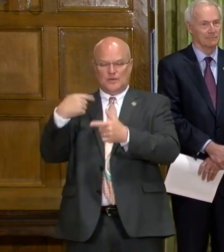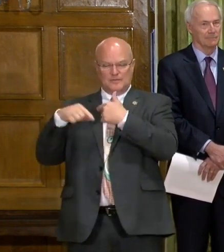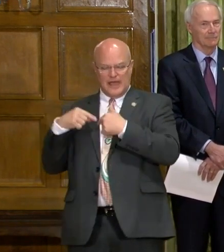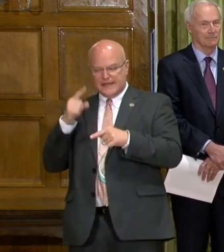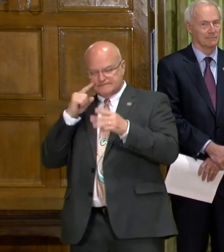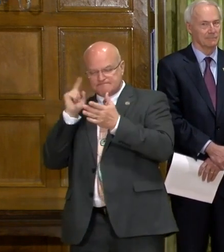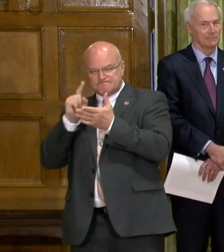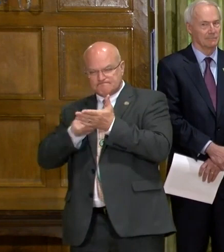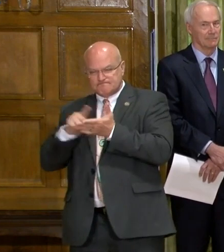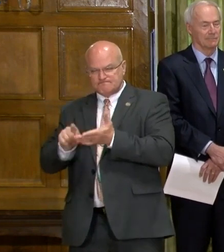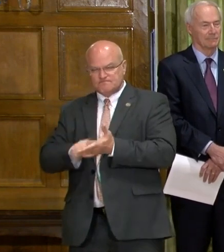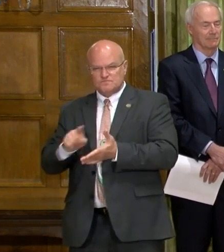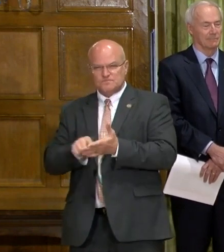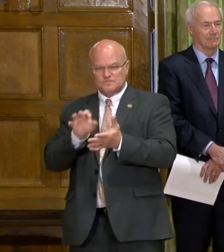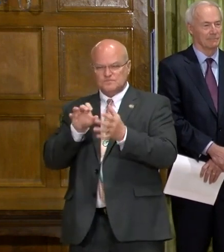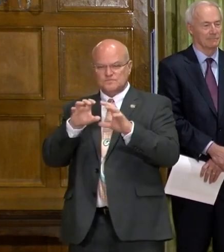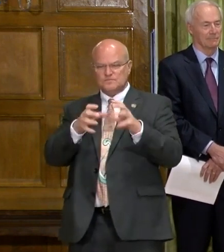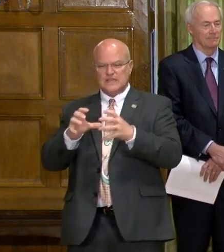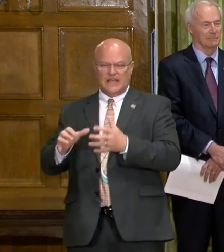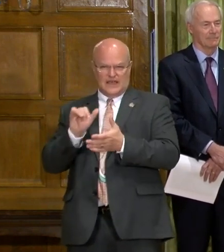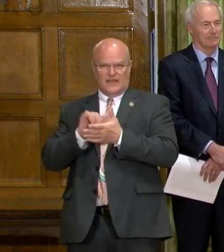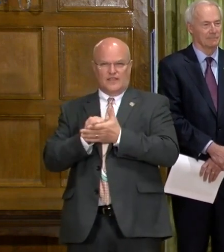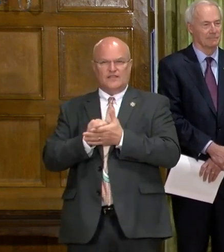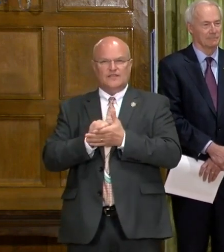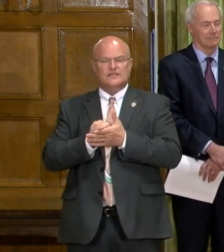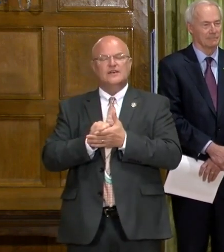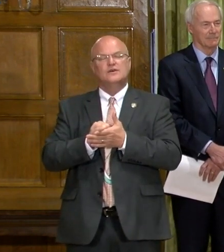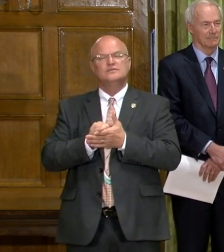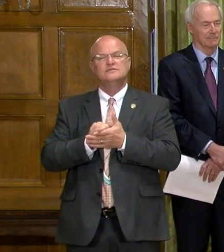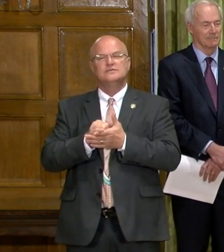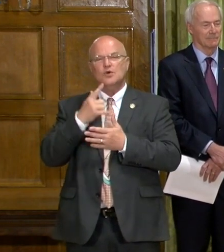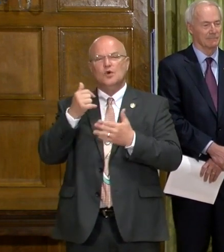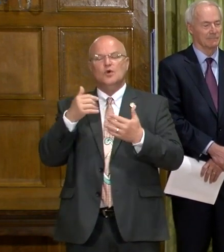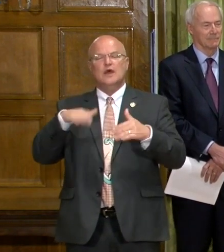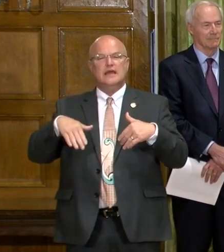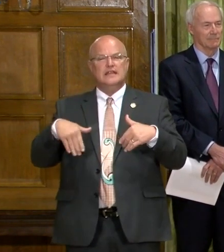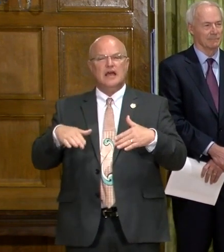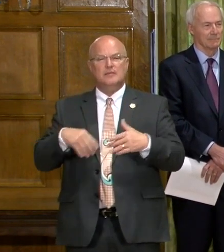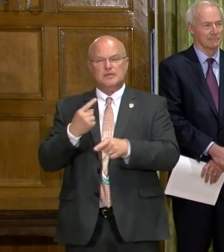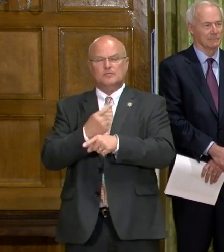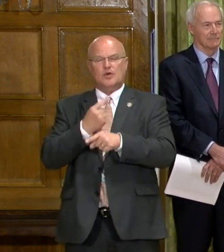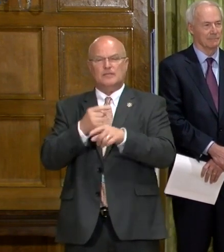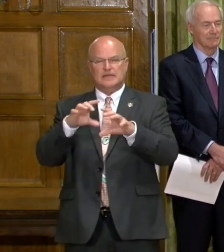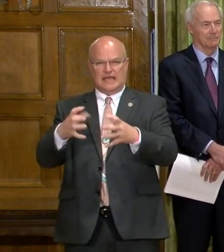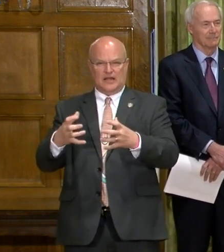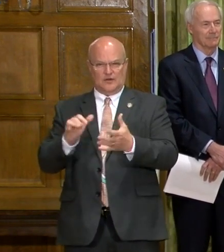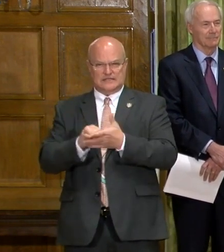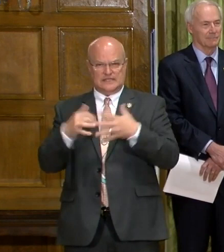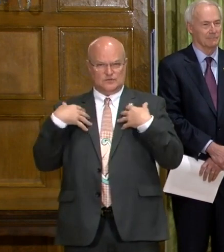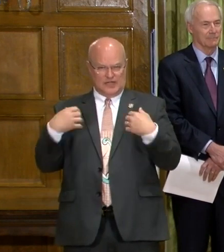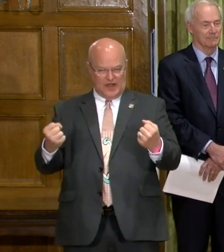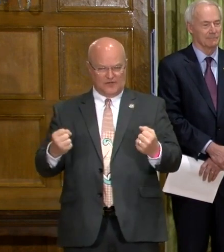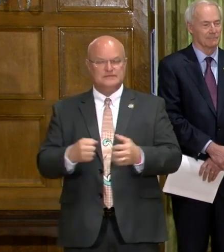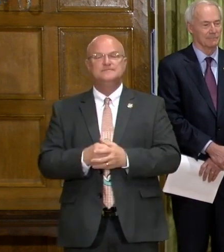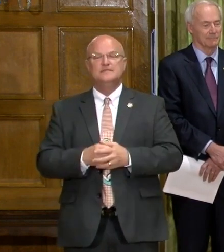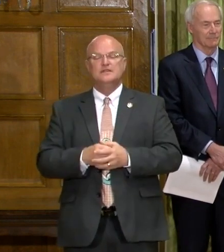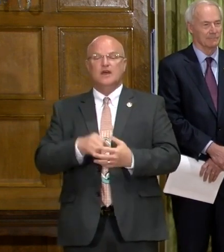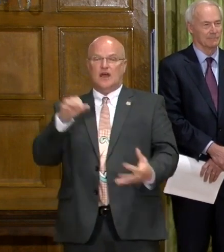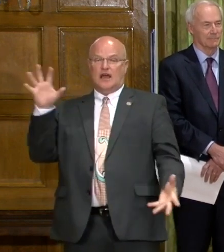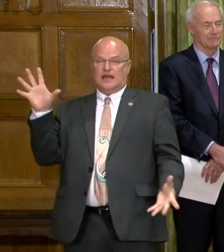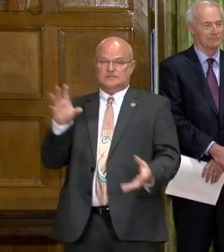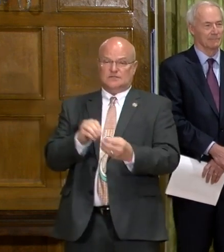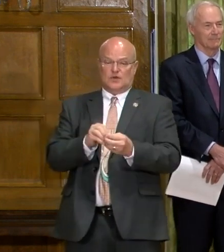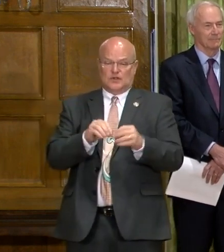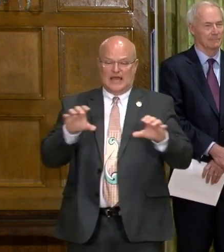back and, uh, you know, recategorized those, uh, who had not been, uh, properly categorized as recovered. So our